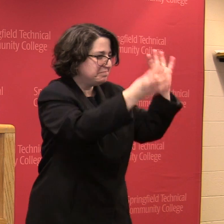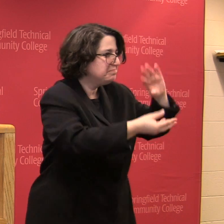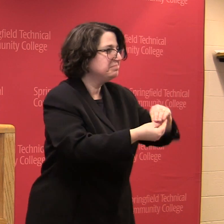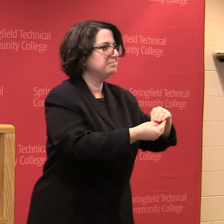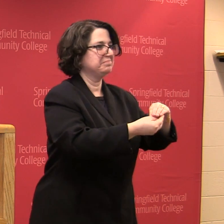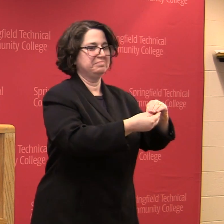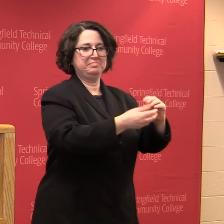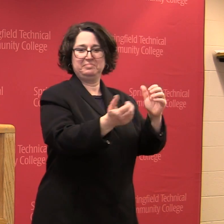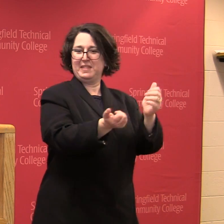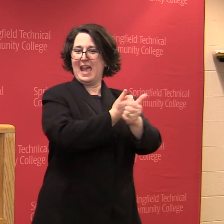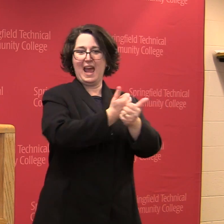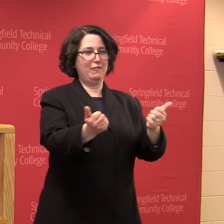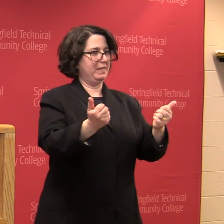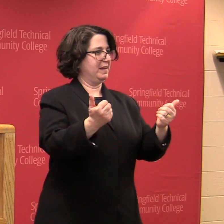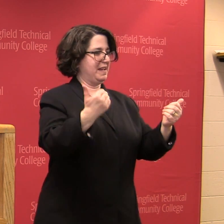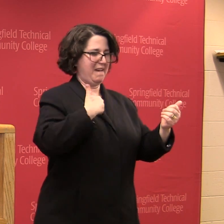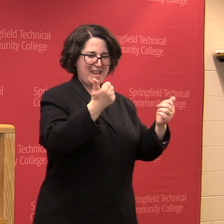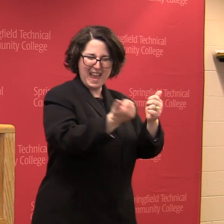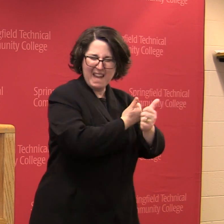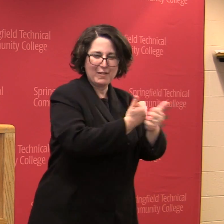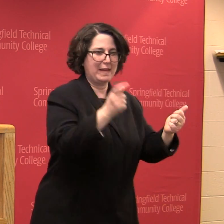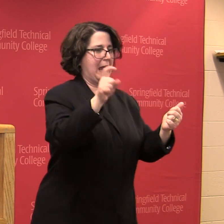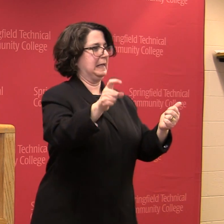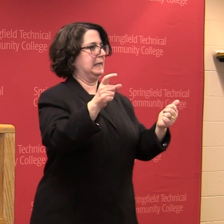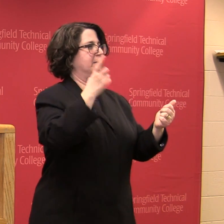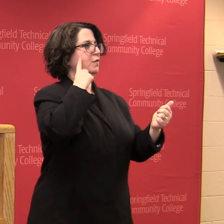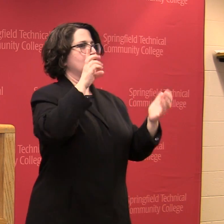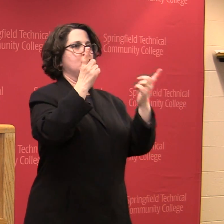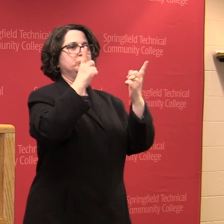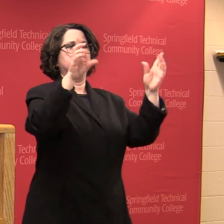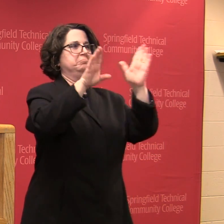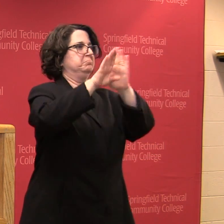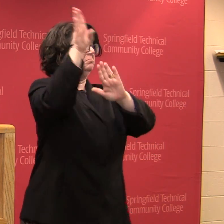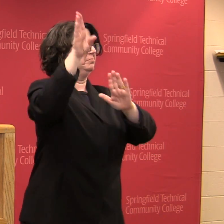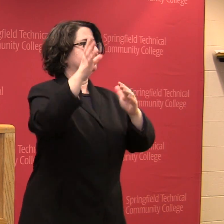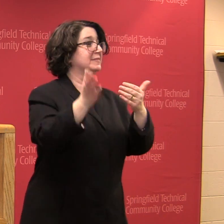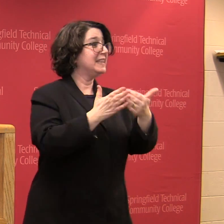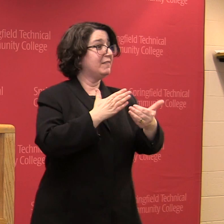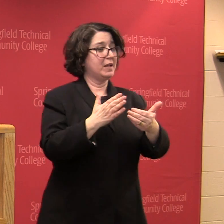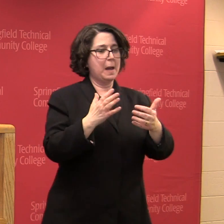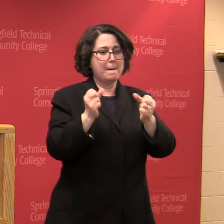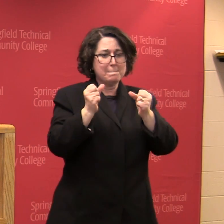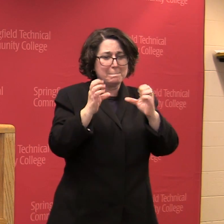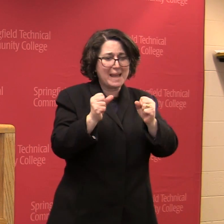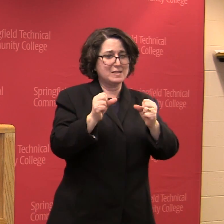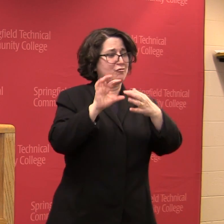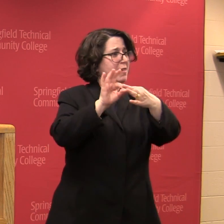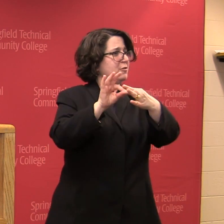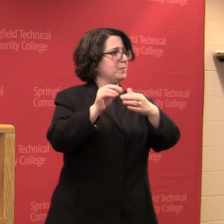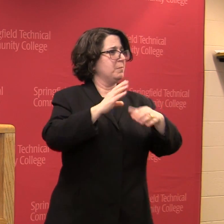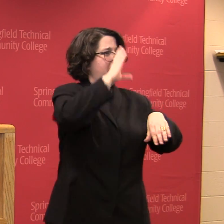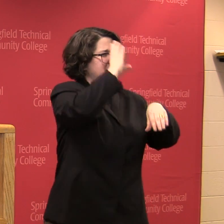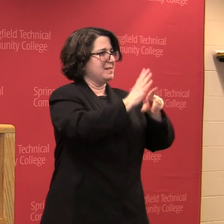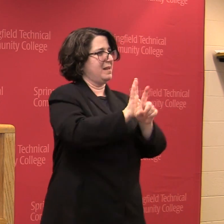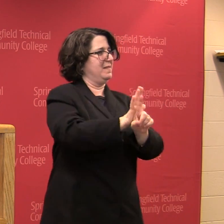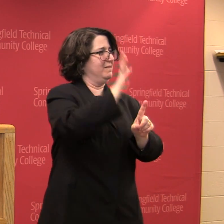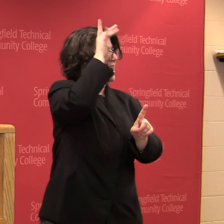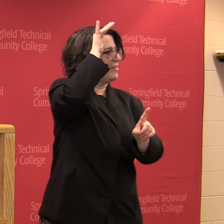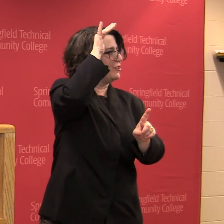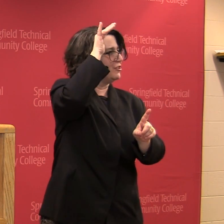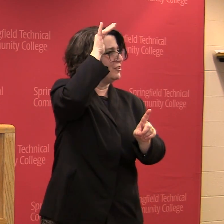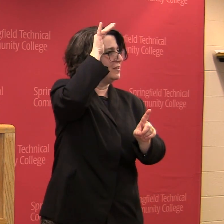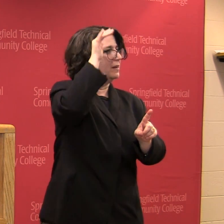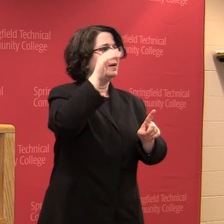need to have in life to succeed. I even have an amazing relationship with my son's father, not